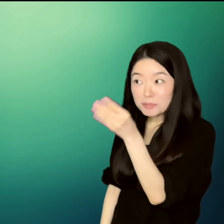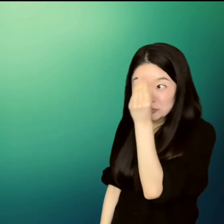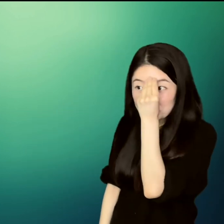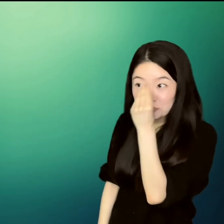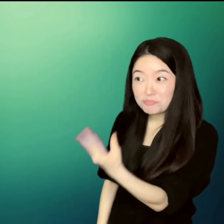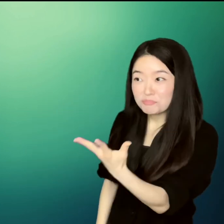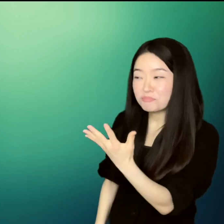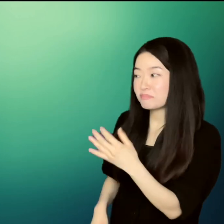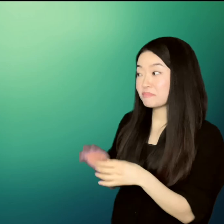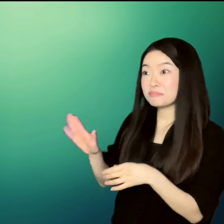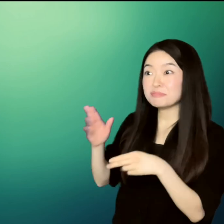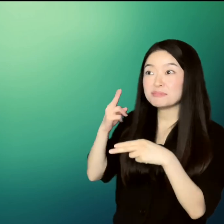added.